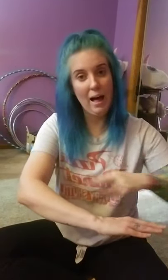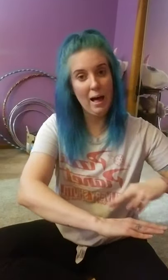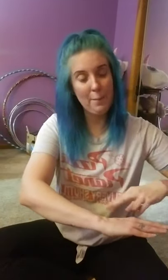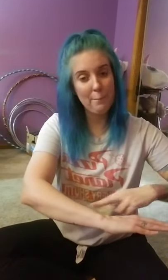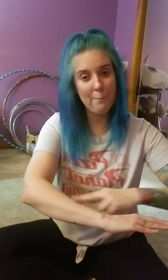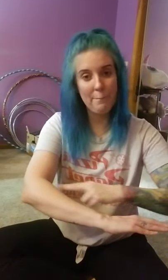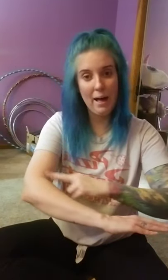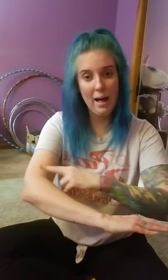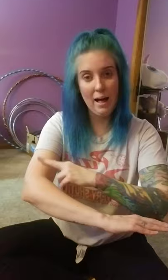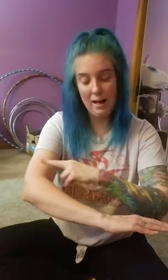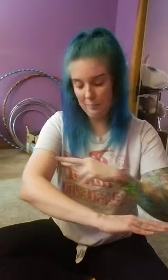bah.